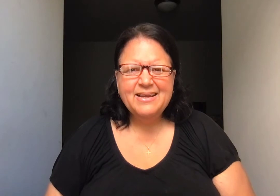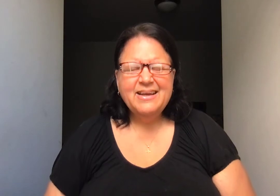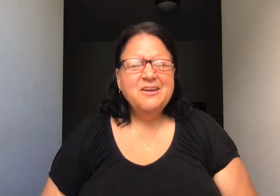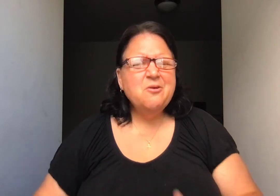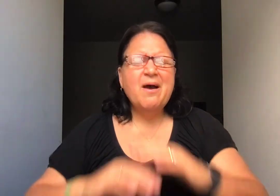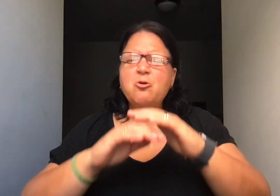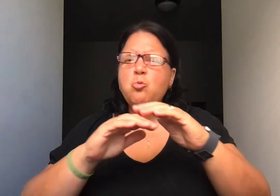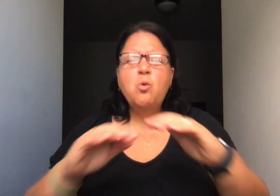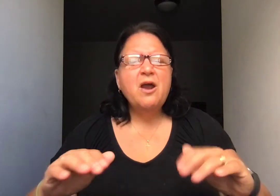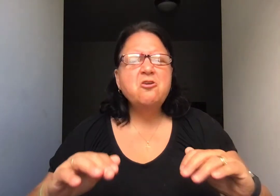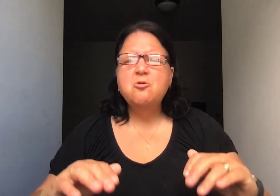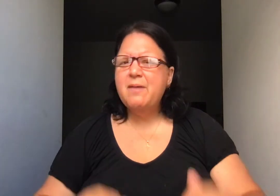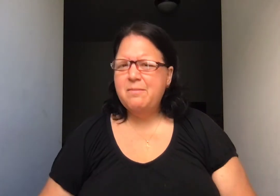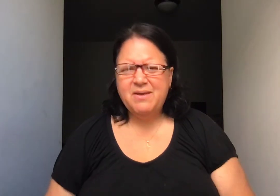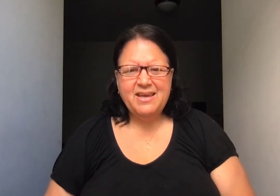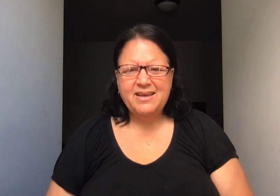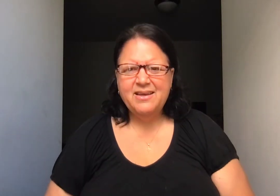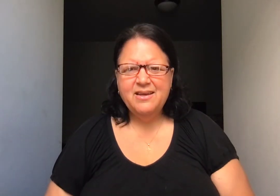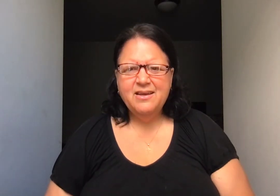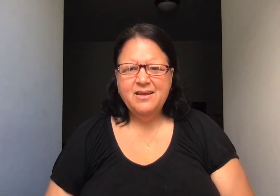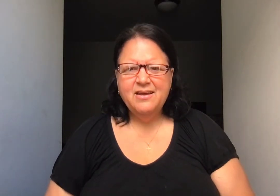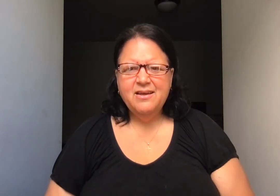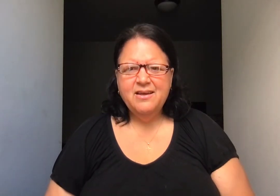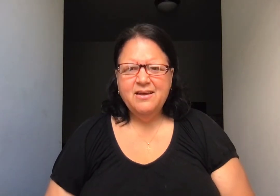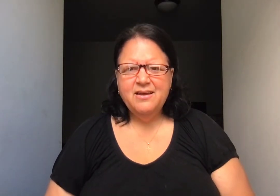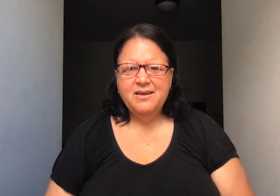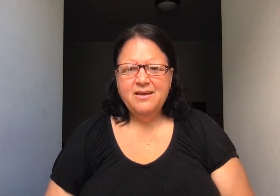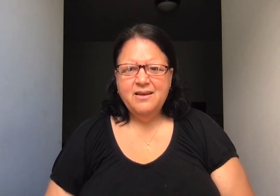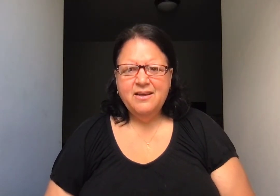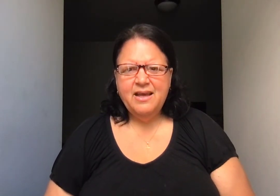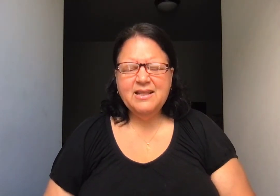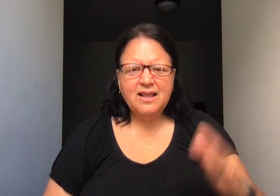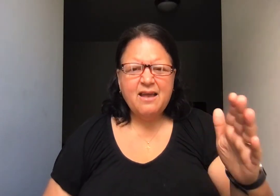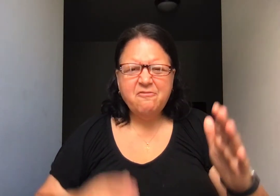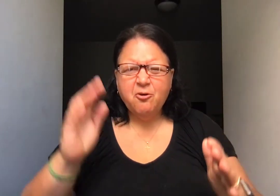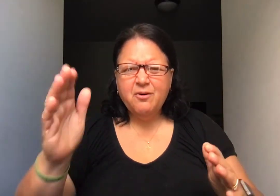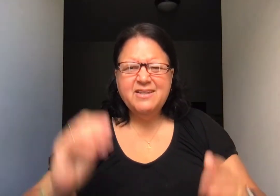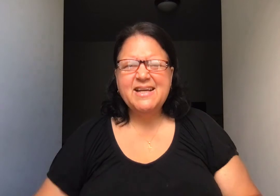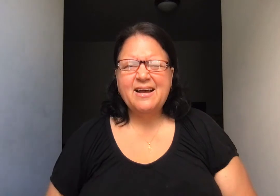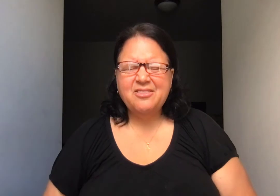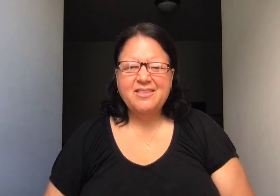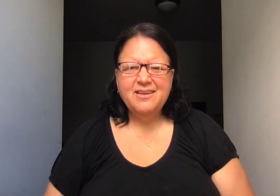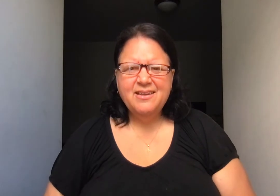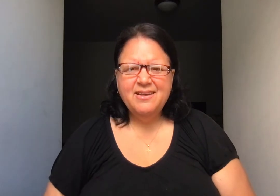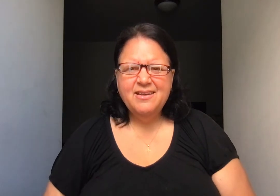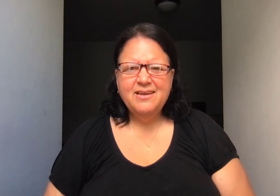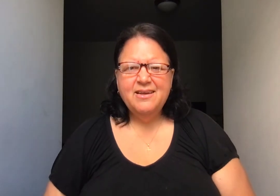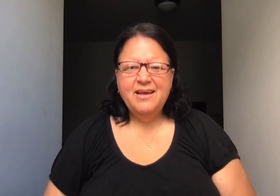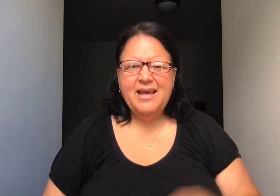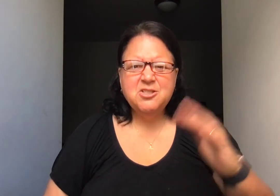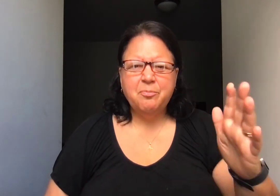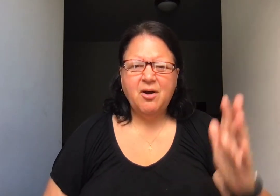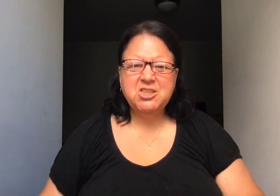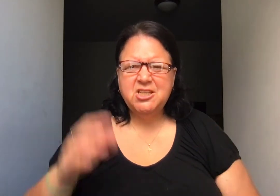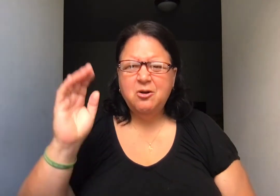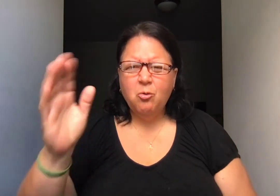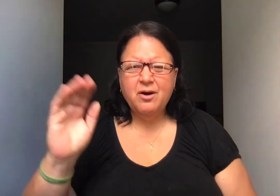No matter where you may be, in life or in death, in depression or in